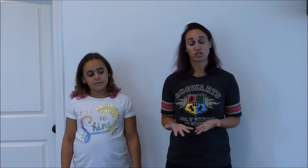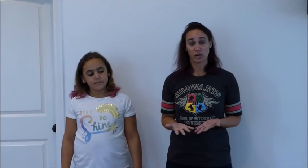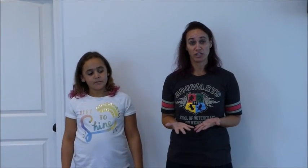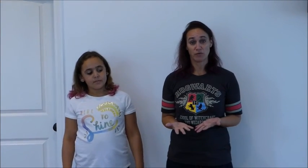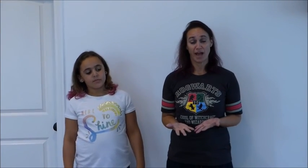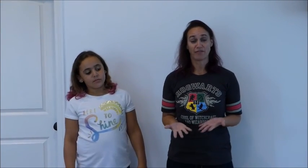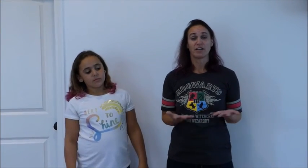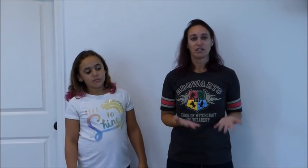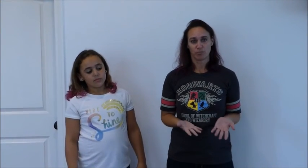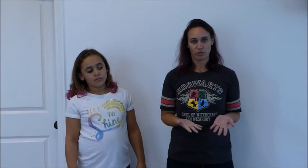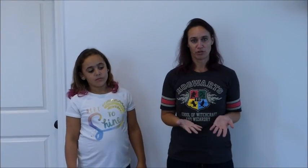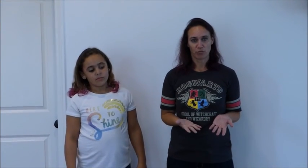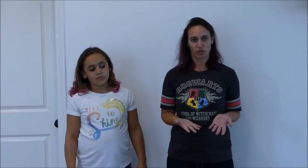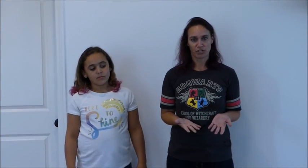traits you have to put on your worksheet